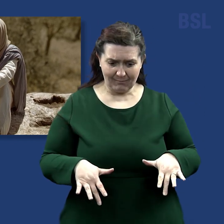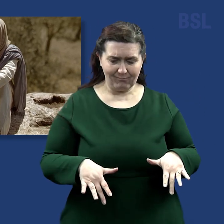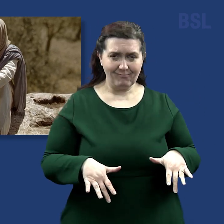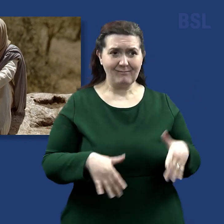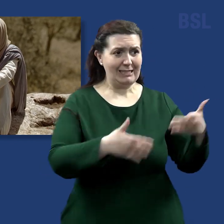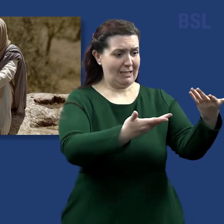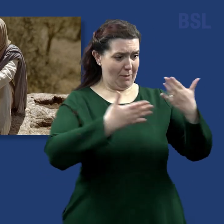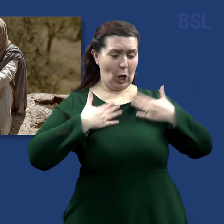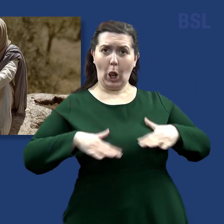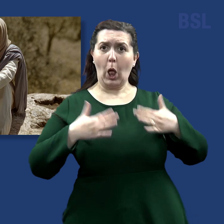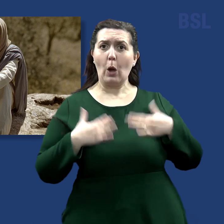naked, and ye clothed me.